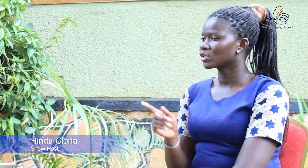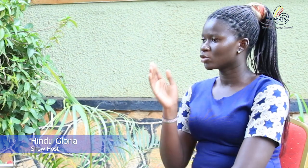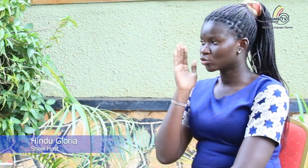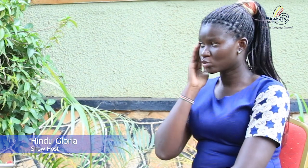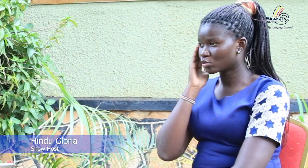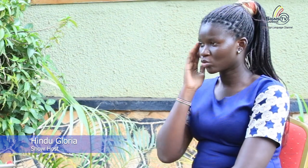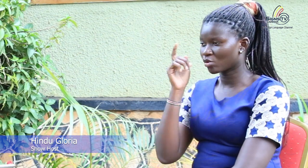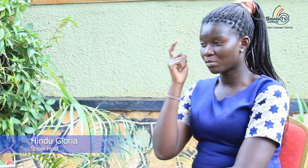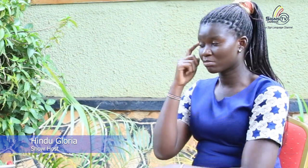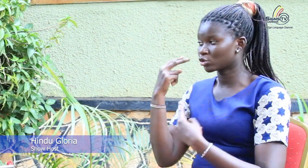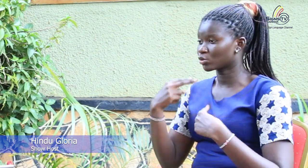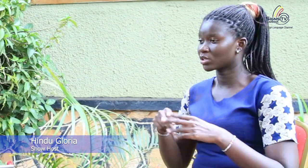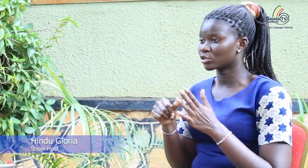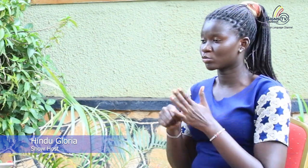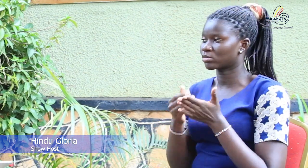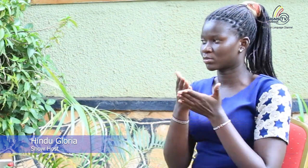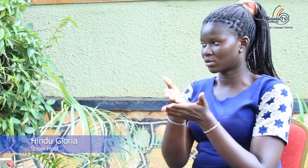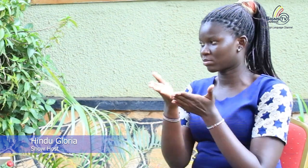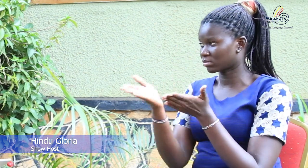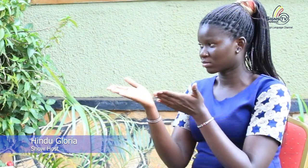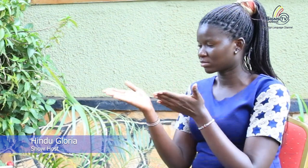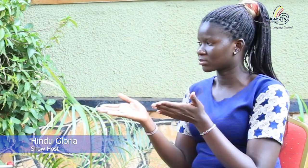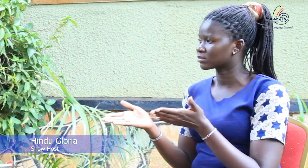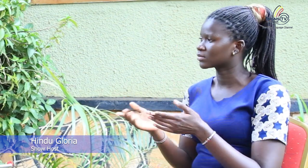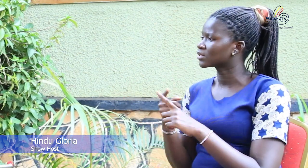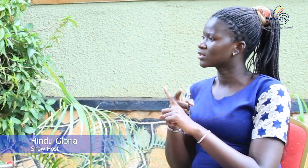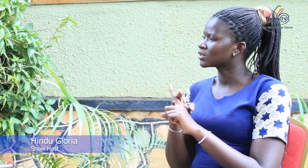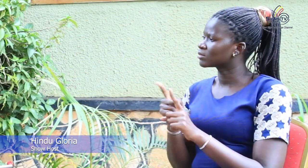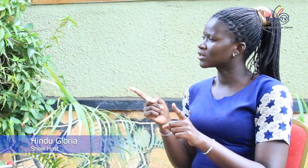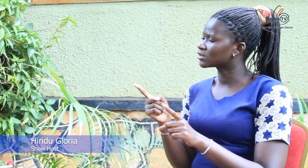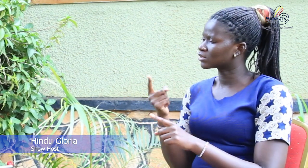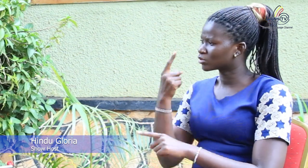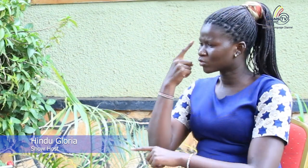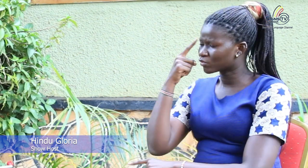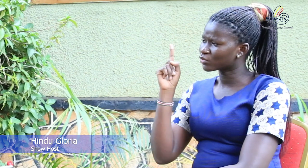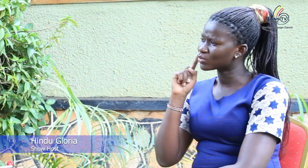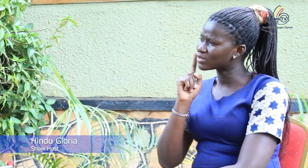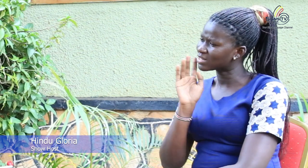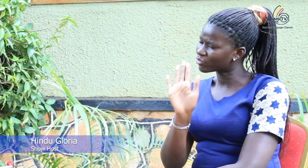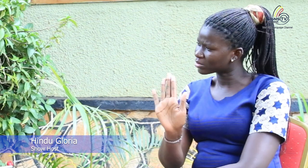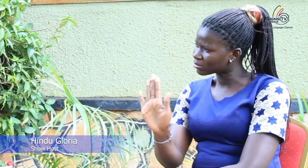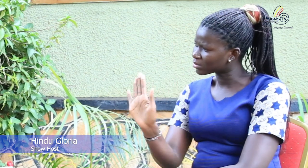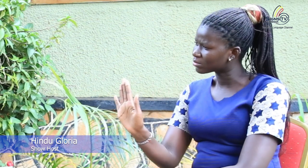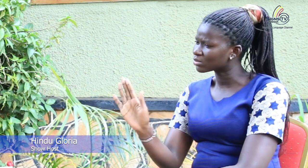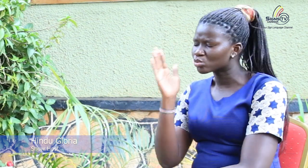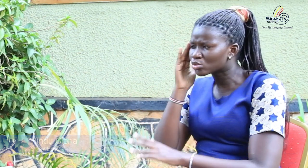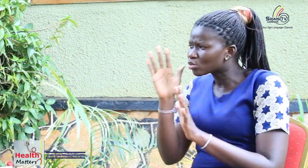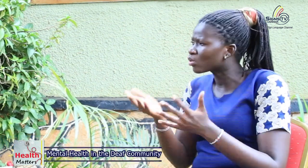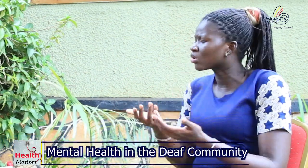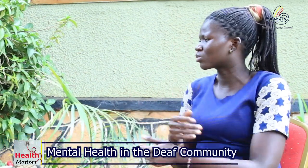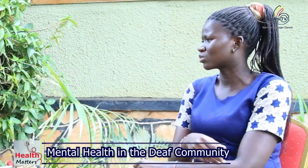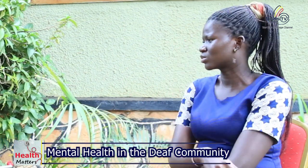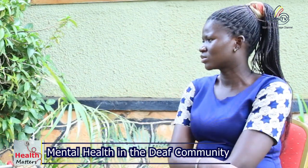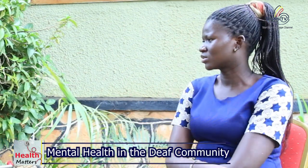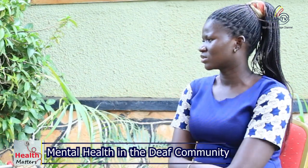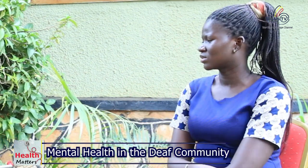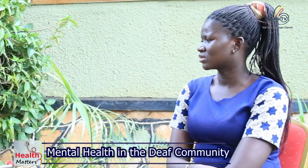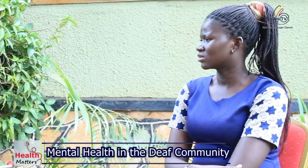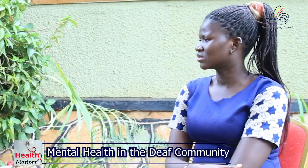explanation so you know mental health is a problem and it's generally affecting all people in deaf persons how can we help